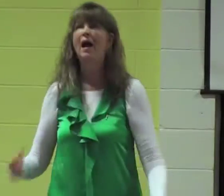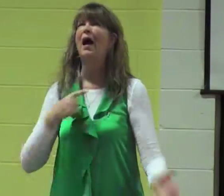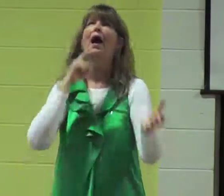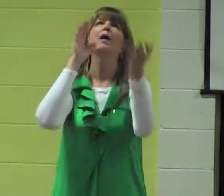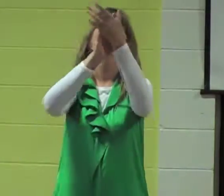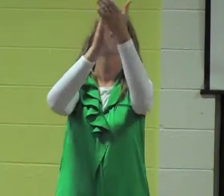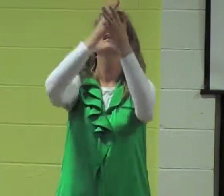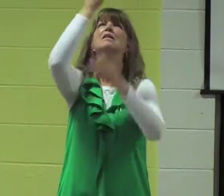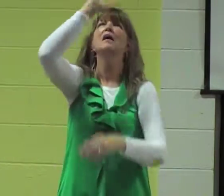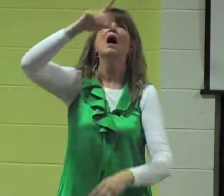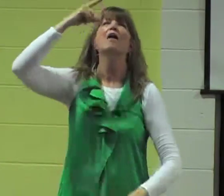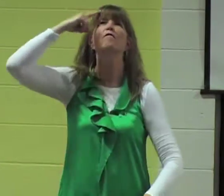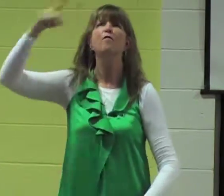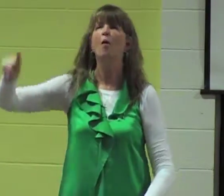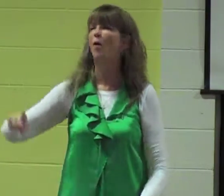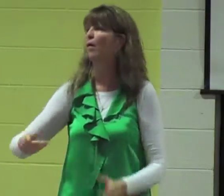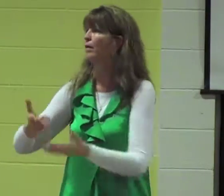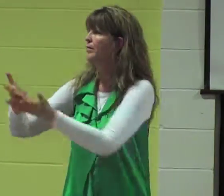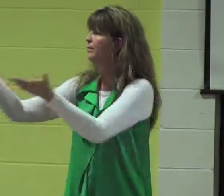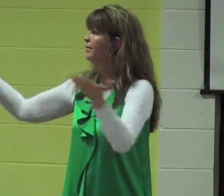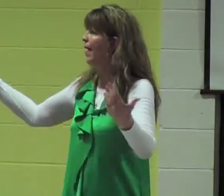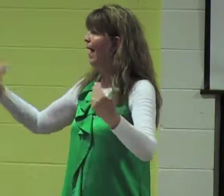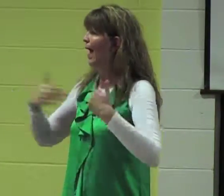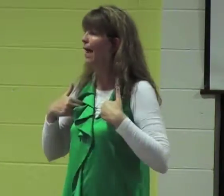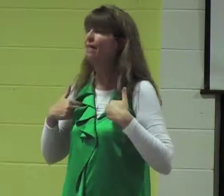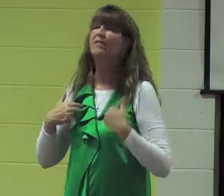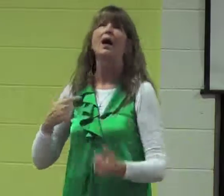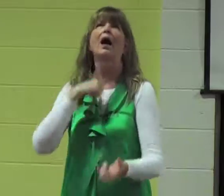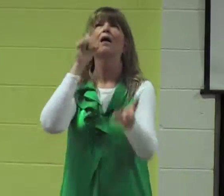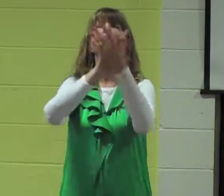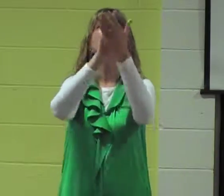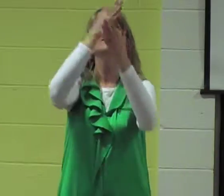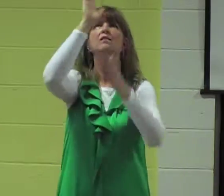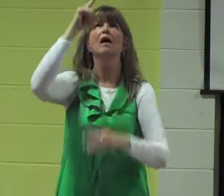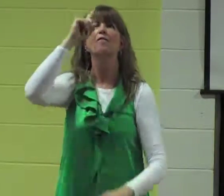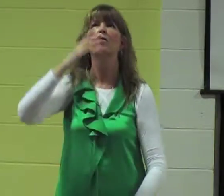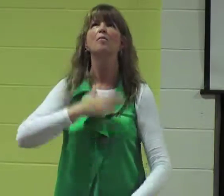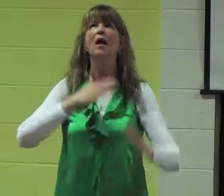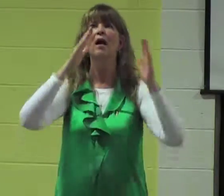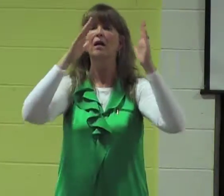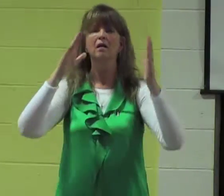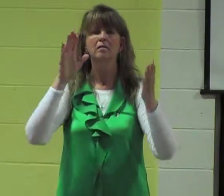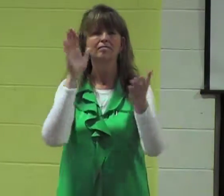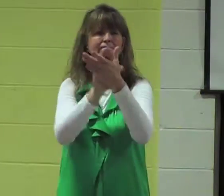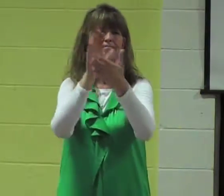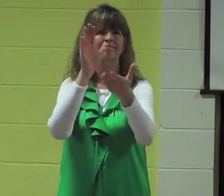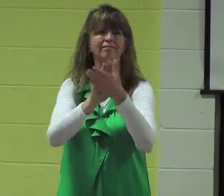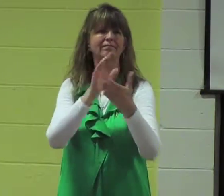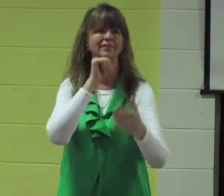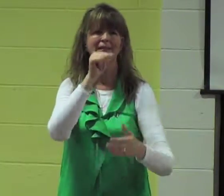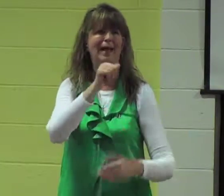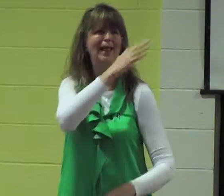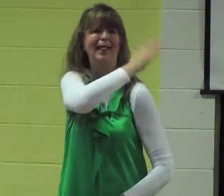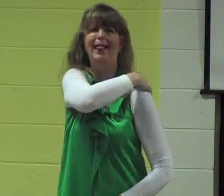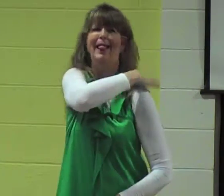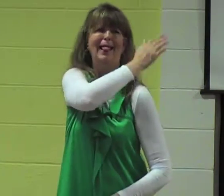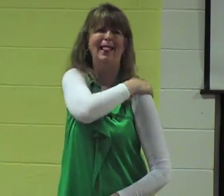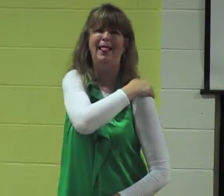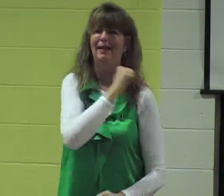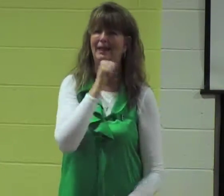I praise God for you I praise God that we have this place of worship it's